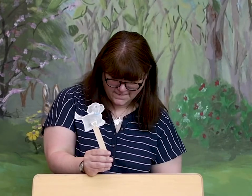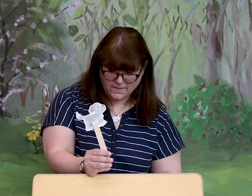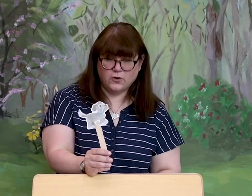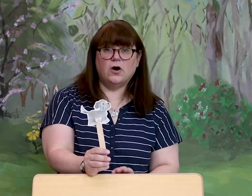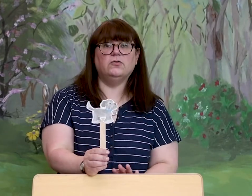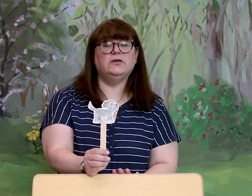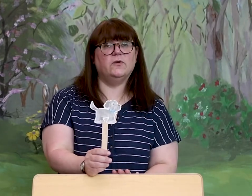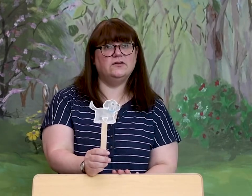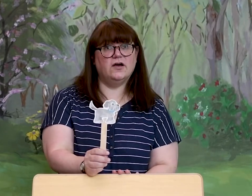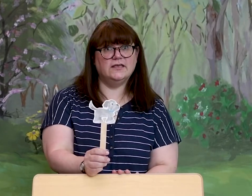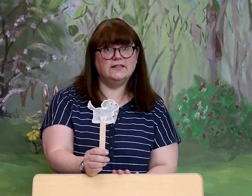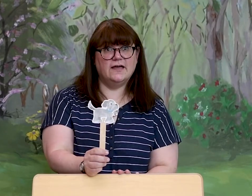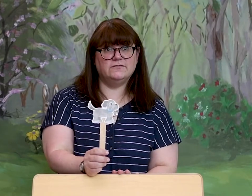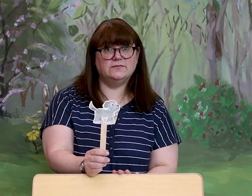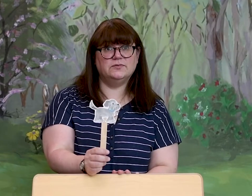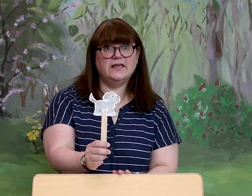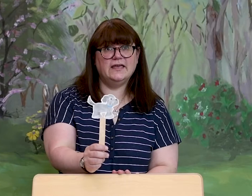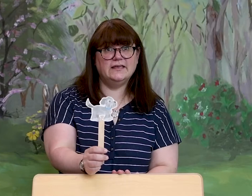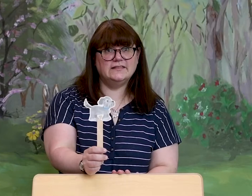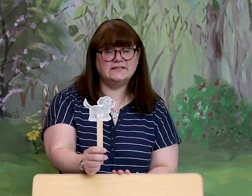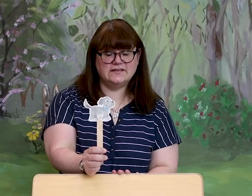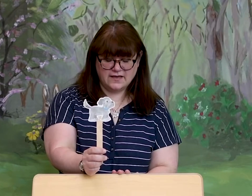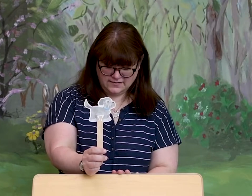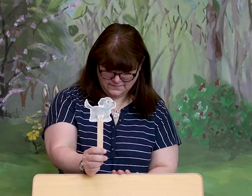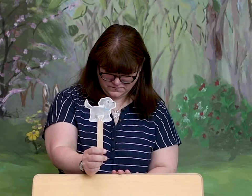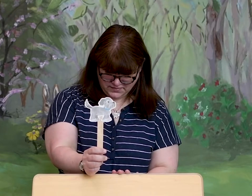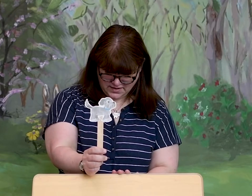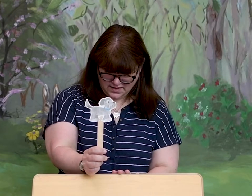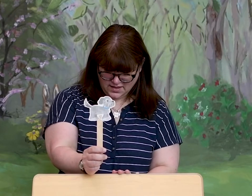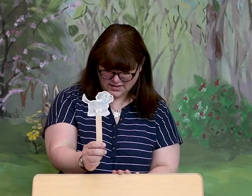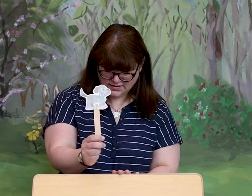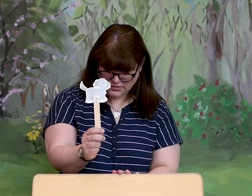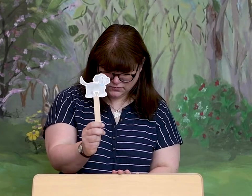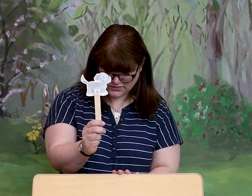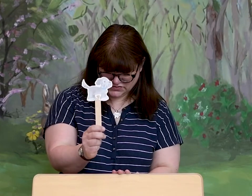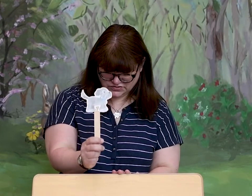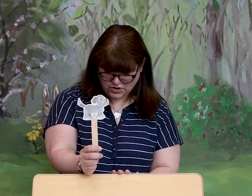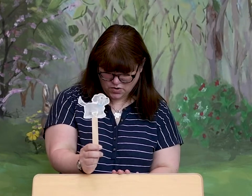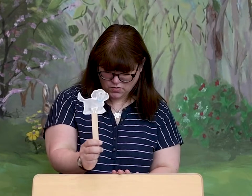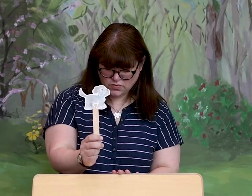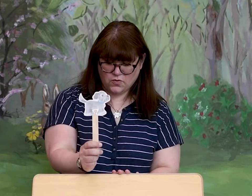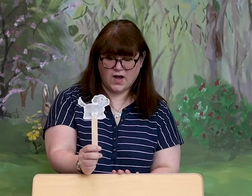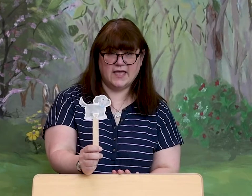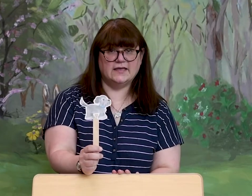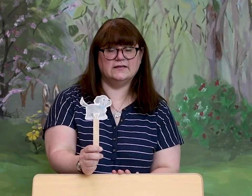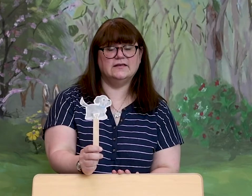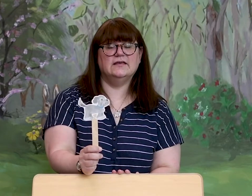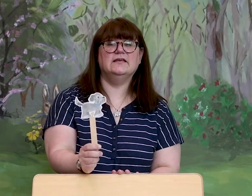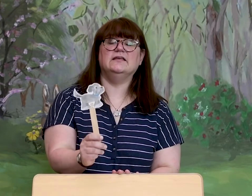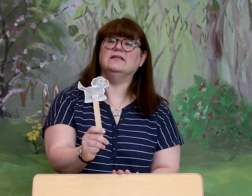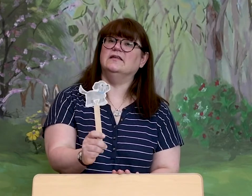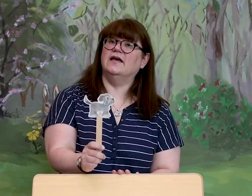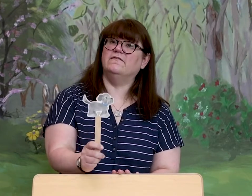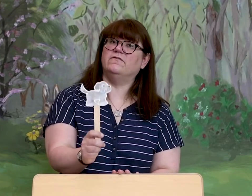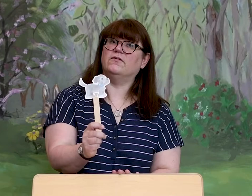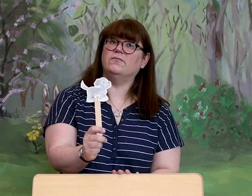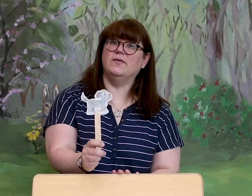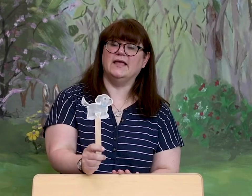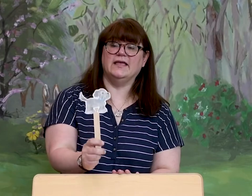Only one doggie left playing in the sun. He was so quiet, he never made